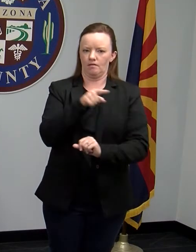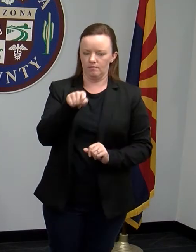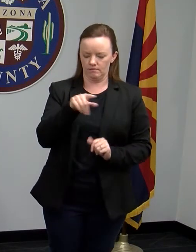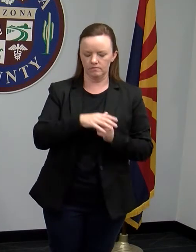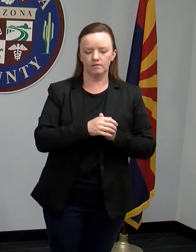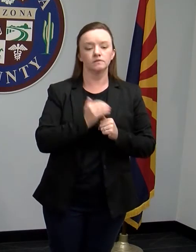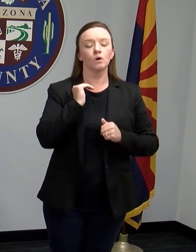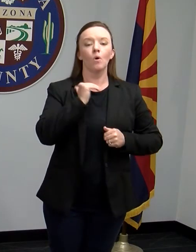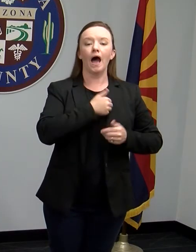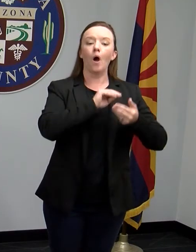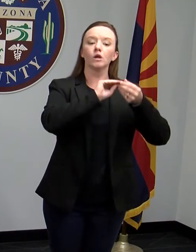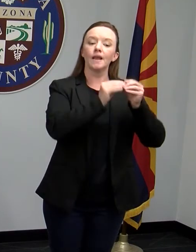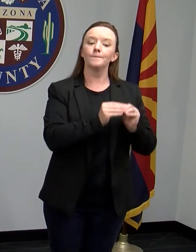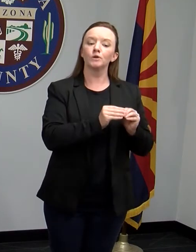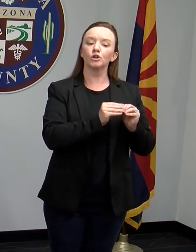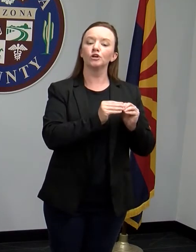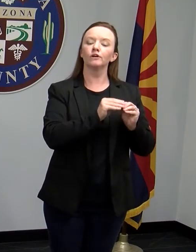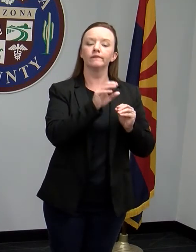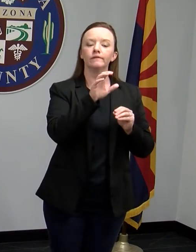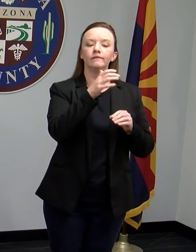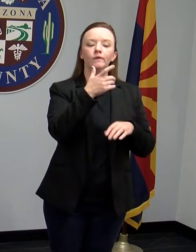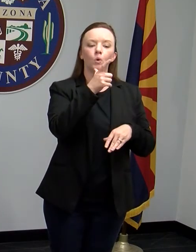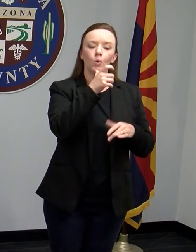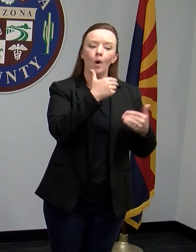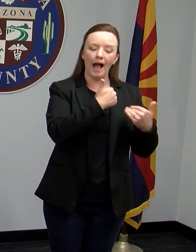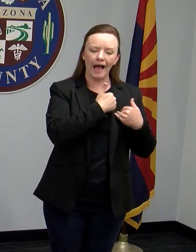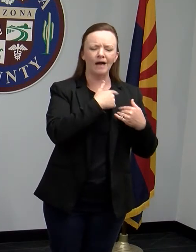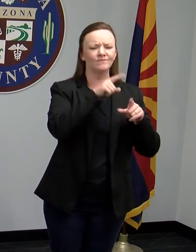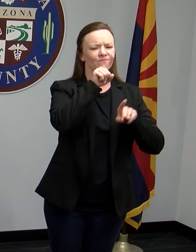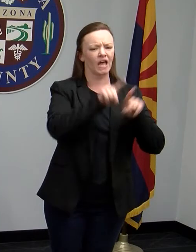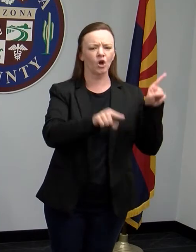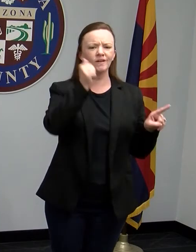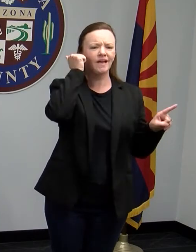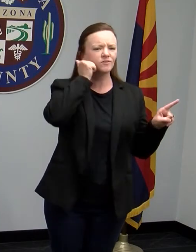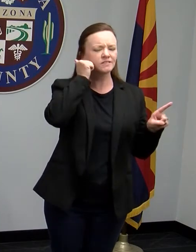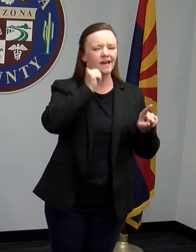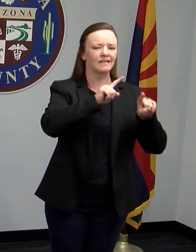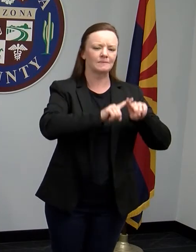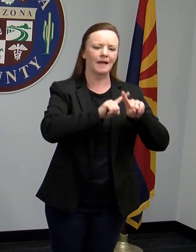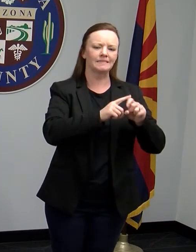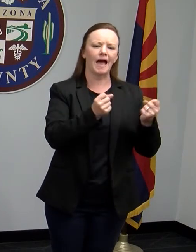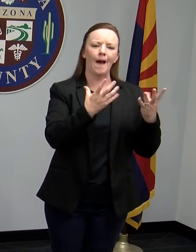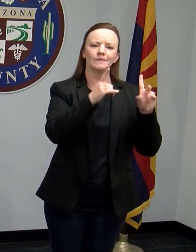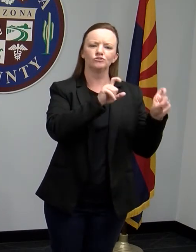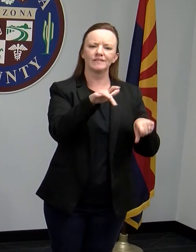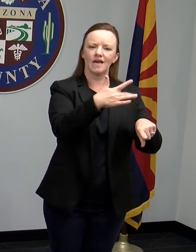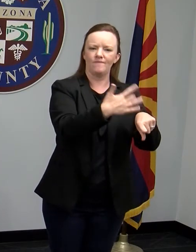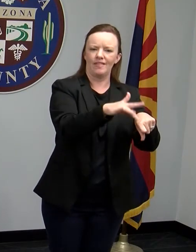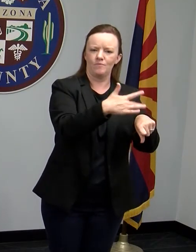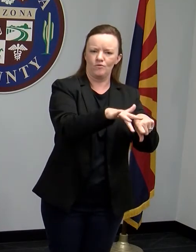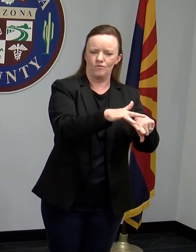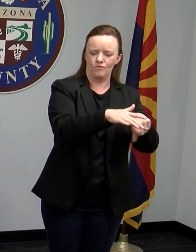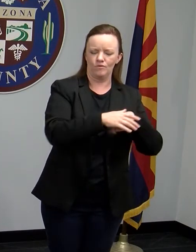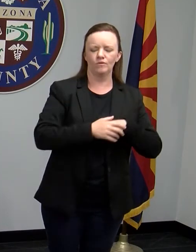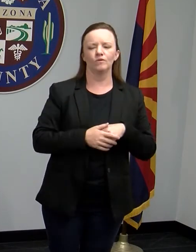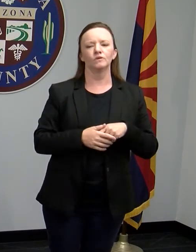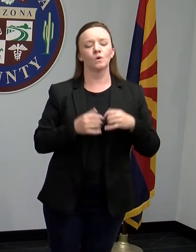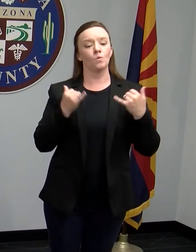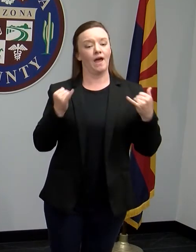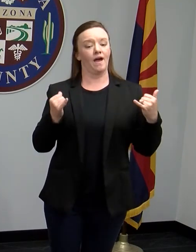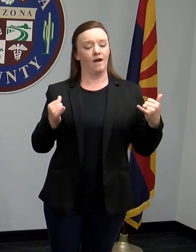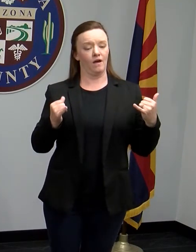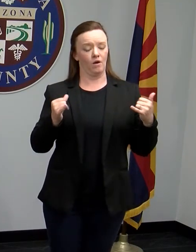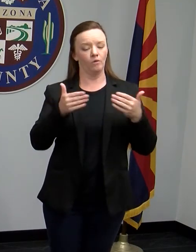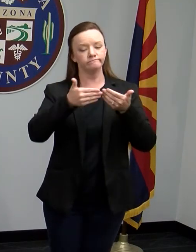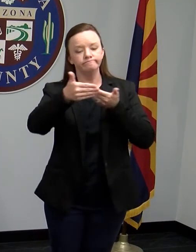in general tend to vary day-to-day depending on how much testing is available. So with the events that are occurring